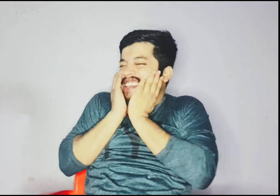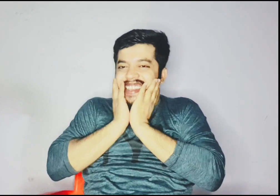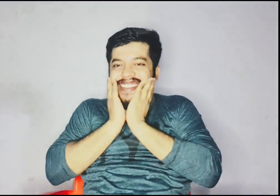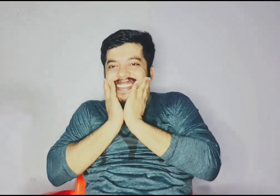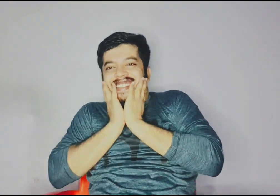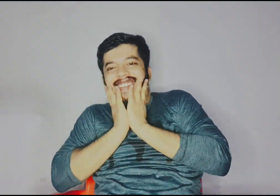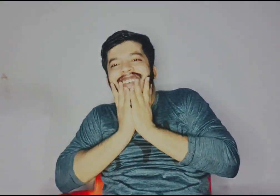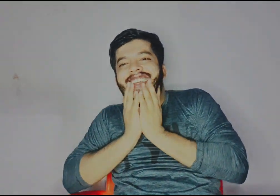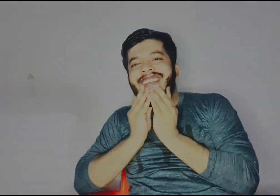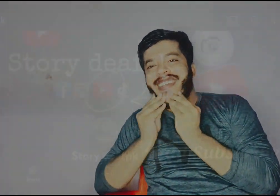get on board.